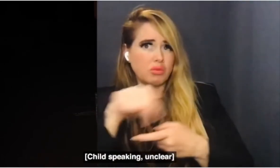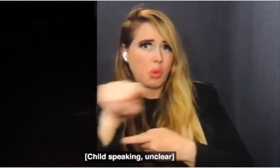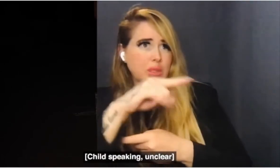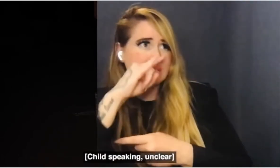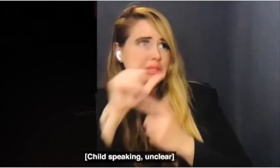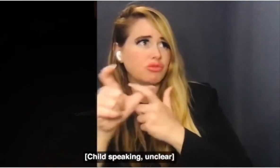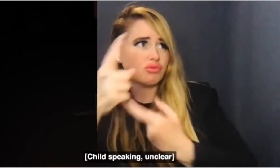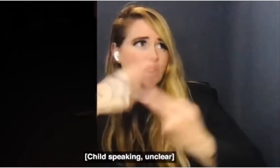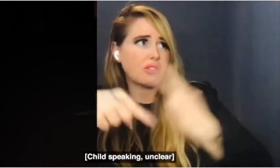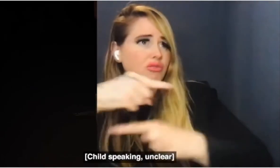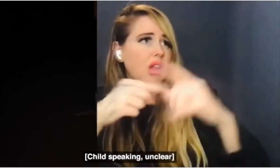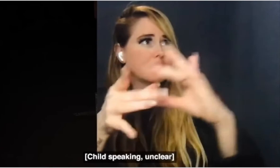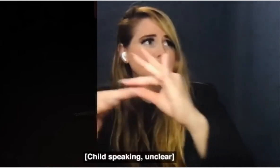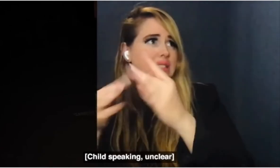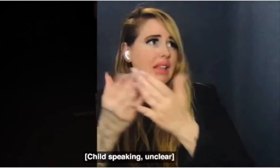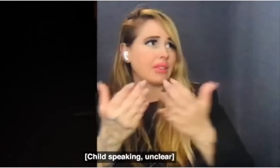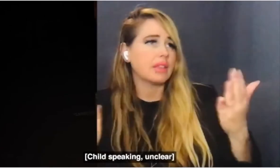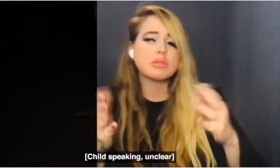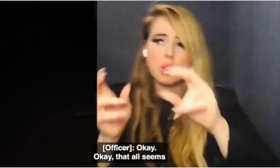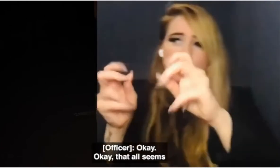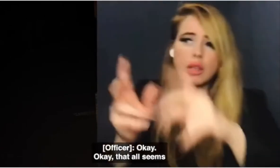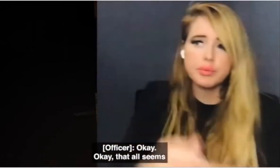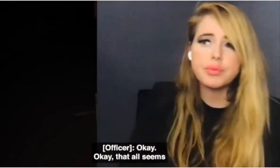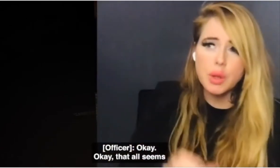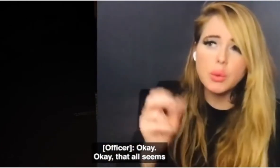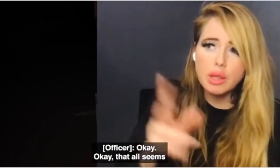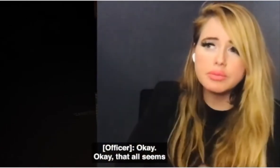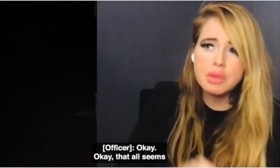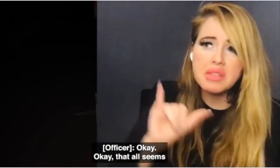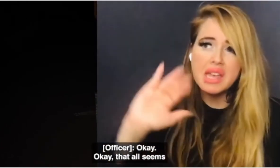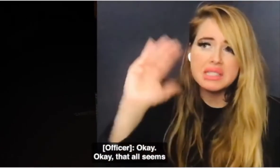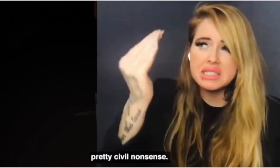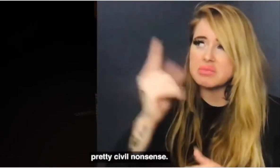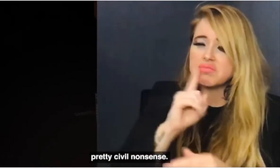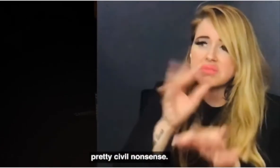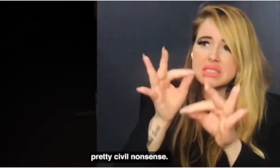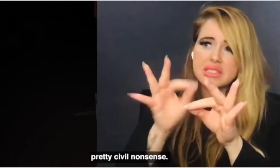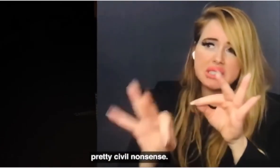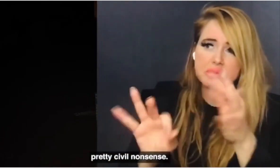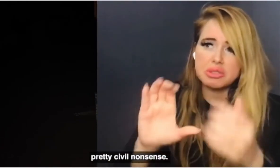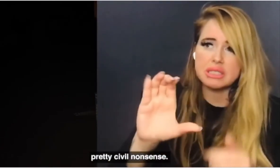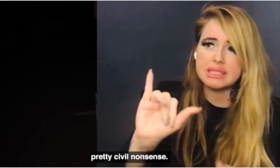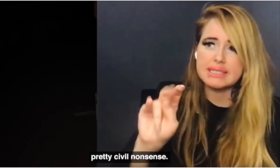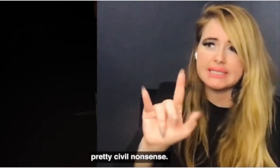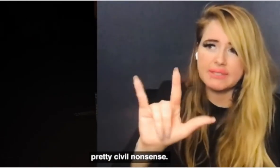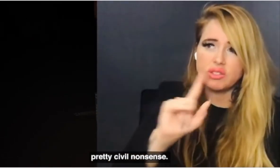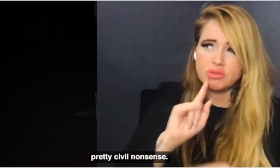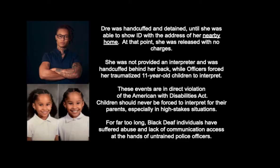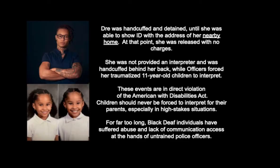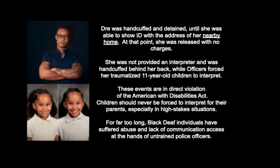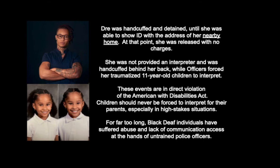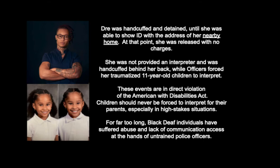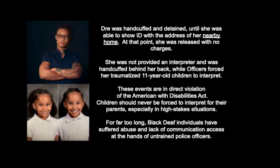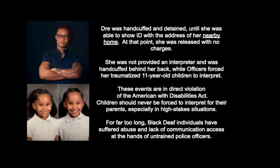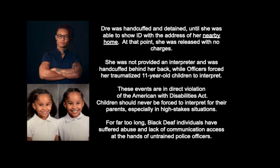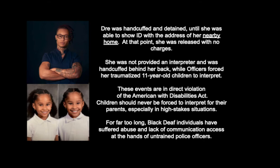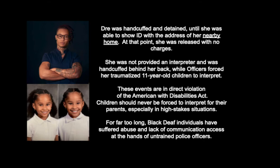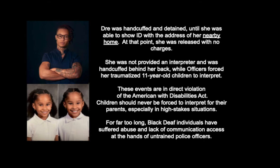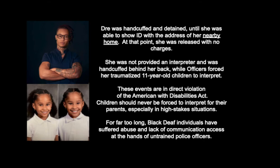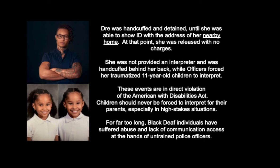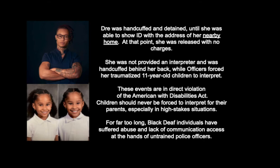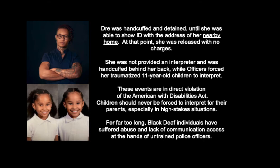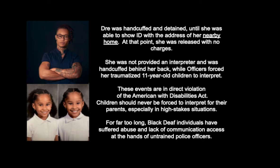all pretty simple nonsense Thank you.